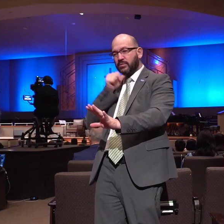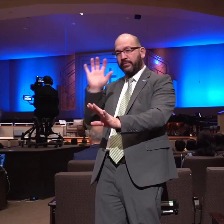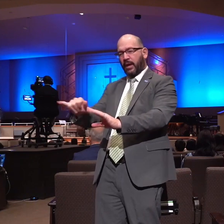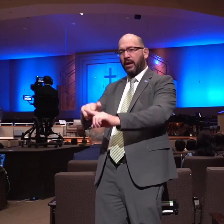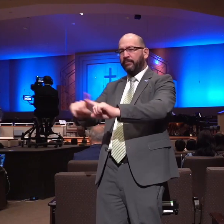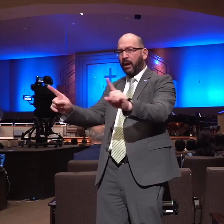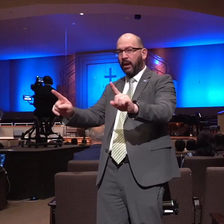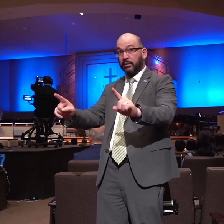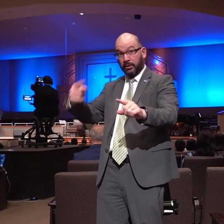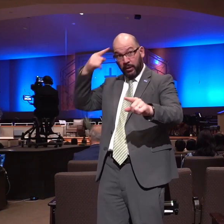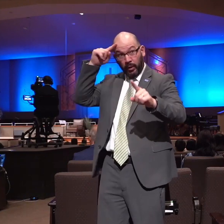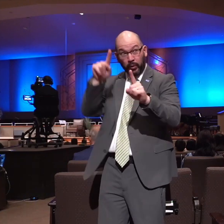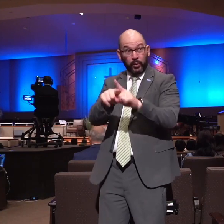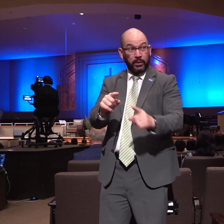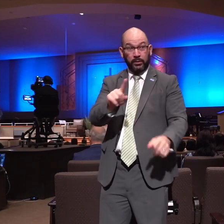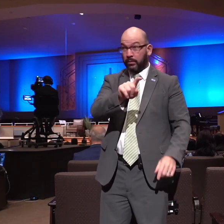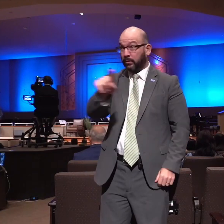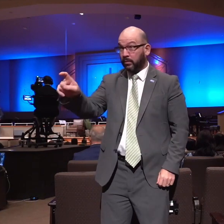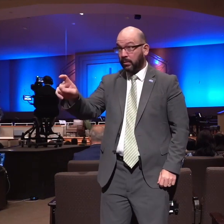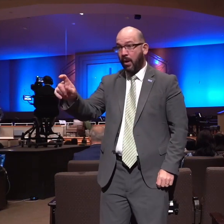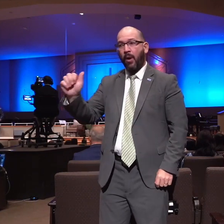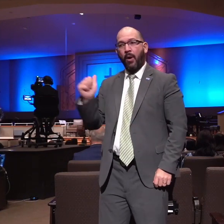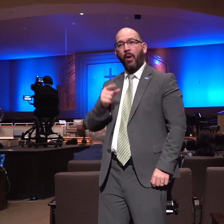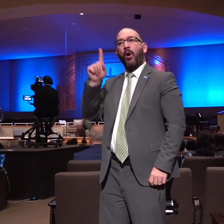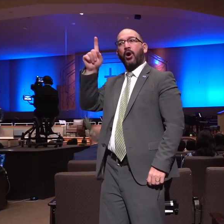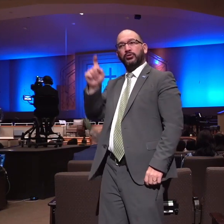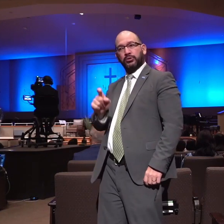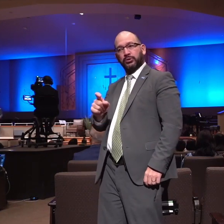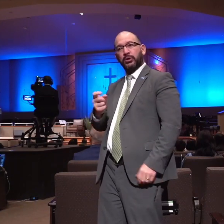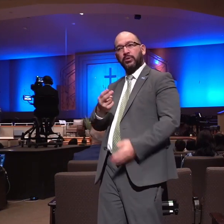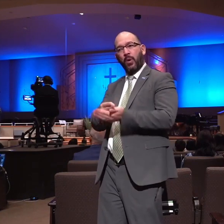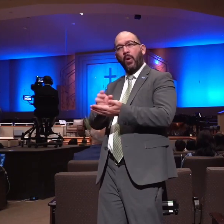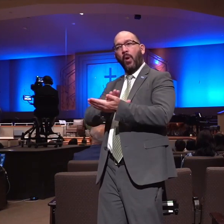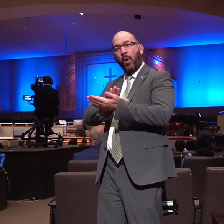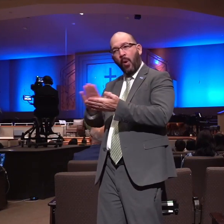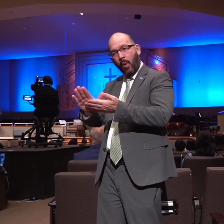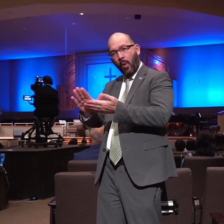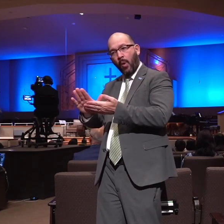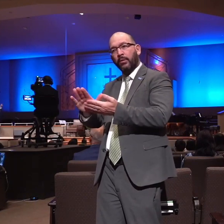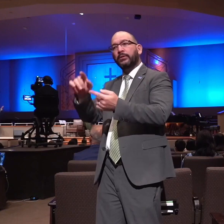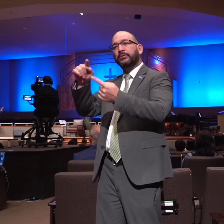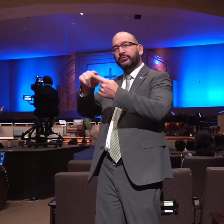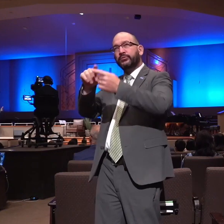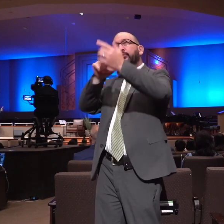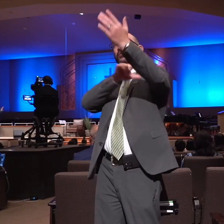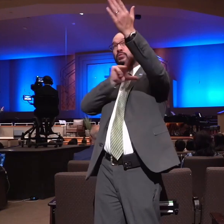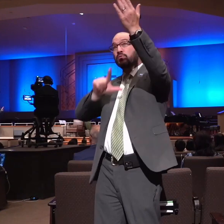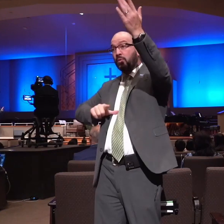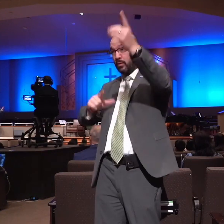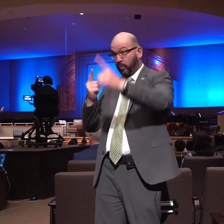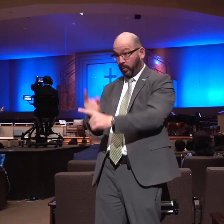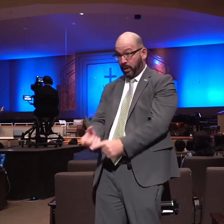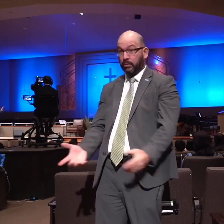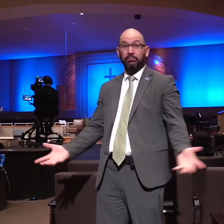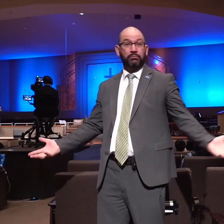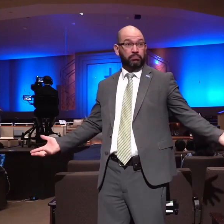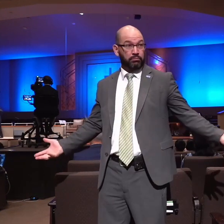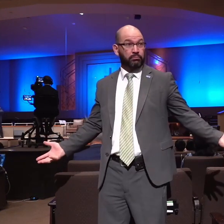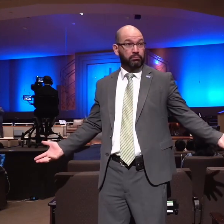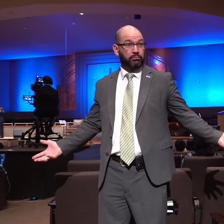not agree with me tonight that all of us ought to have a desire as one of God's children to be holy that we ought to desire